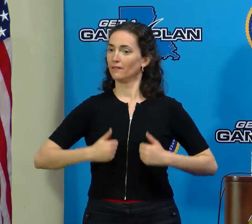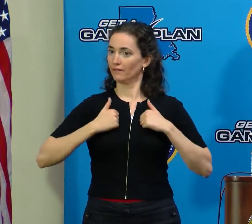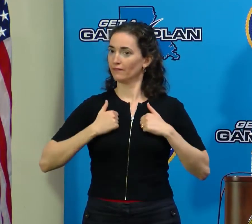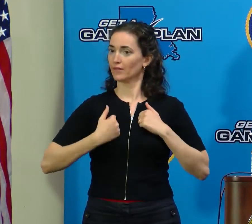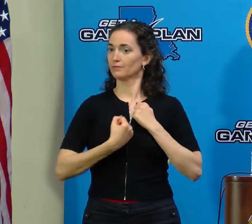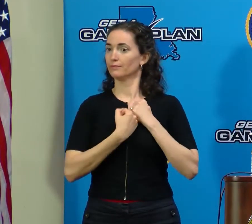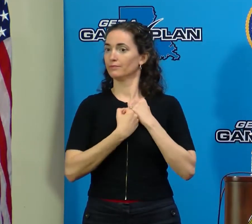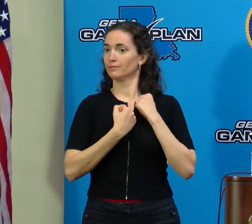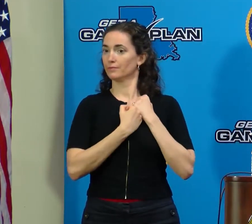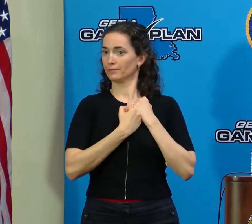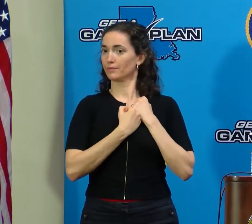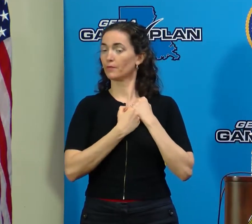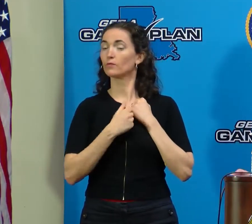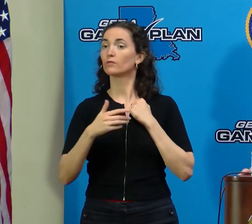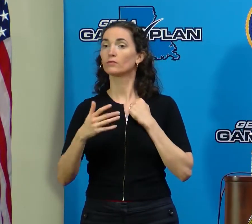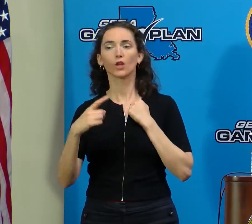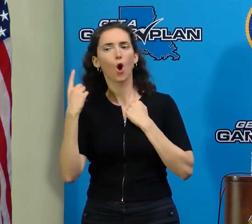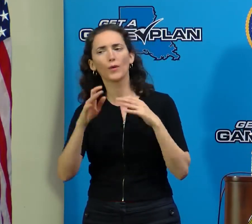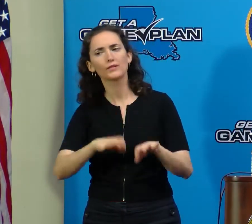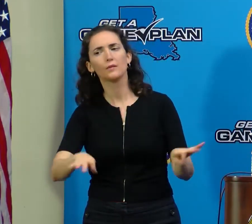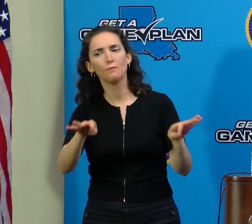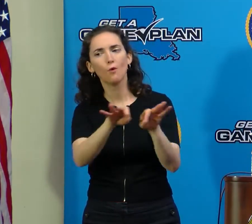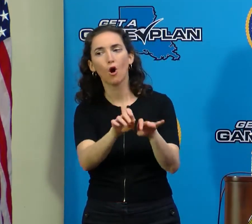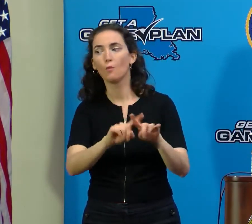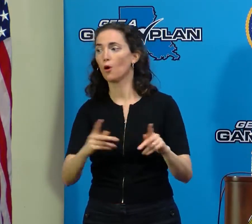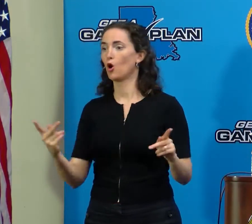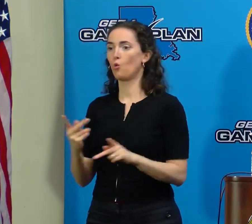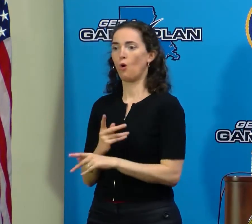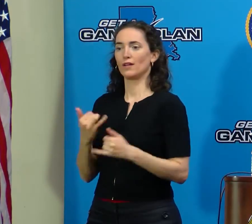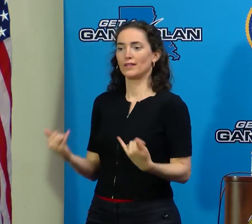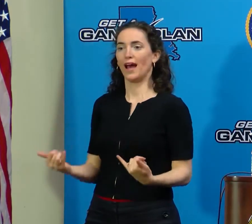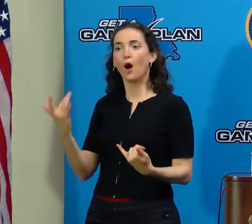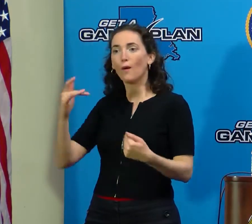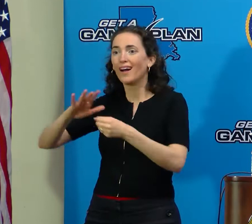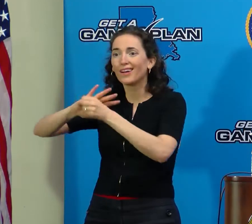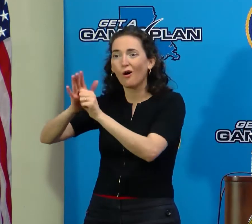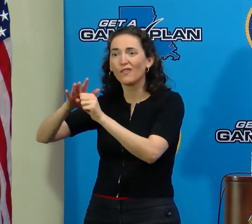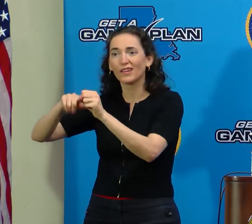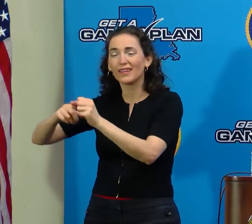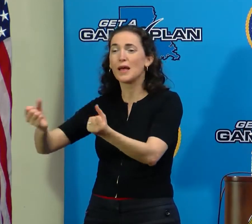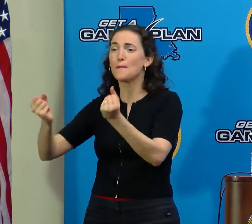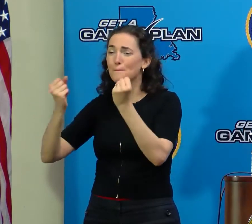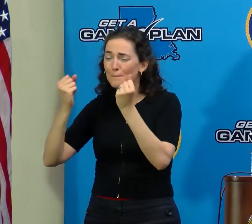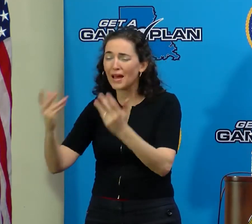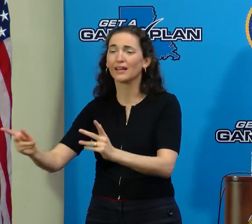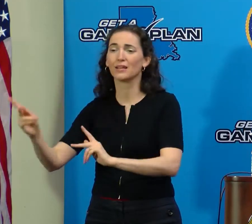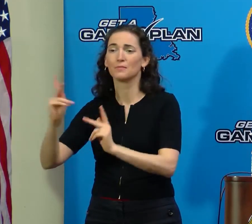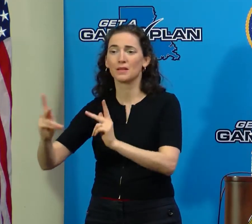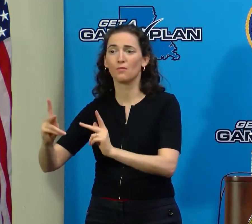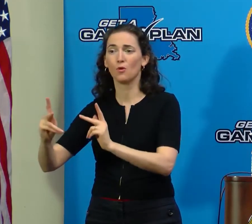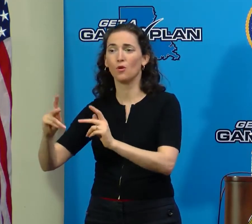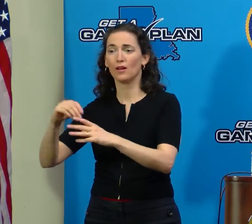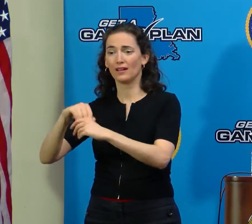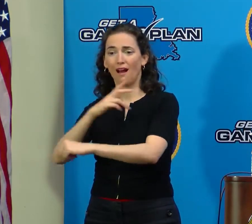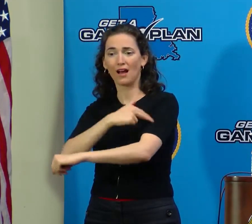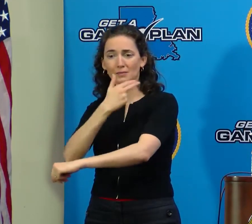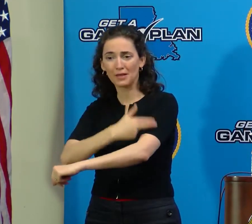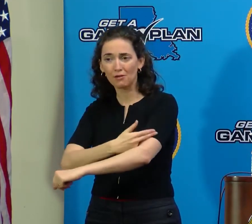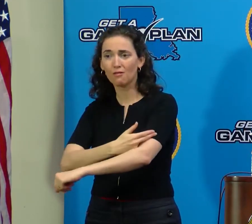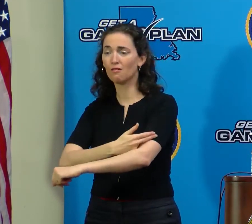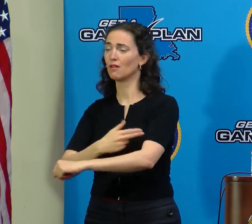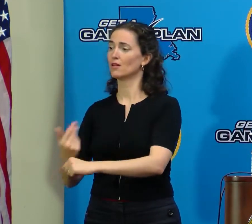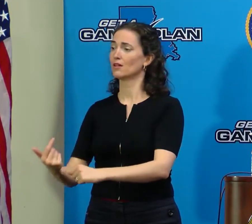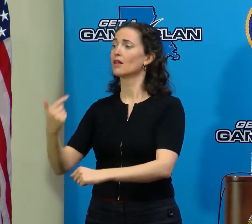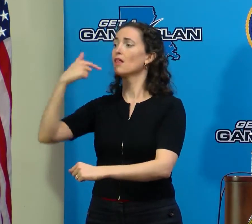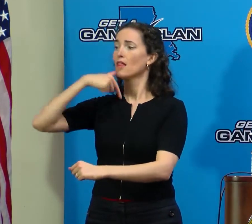important even more so because of the COVID situation and a number of people in the hospital, and many